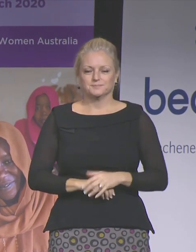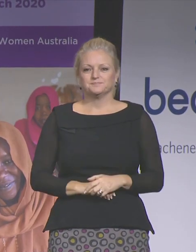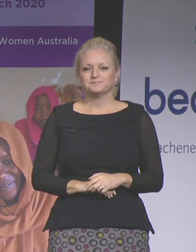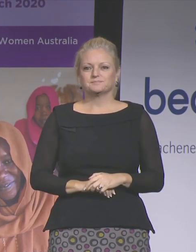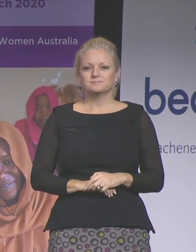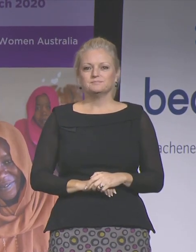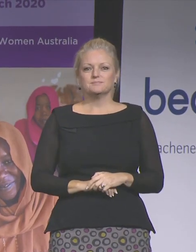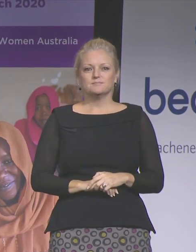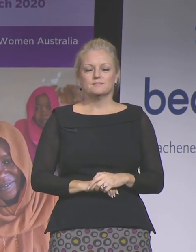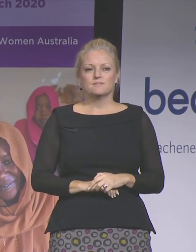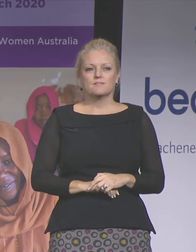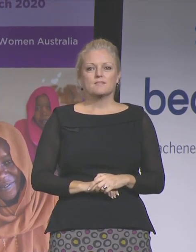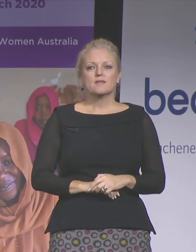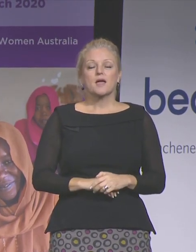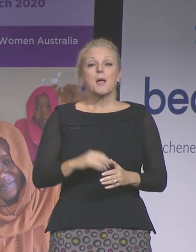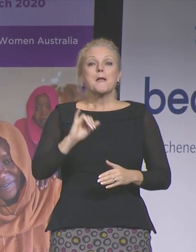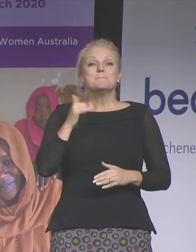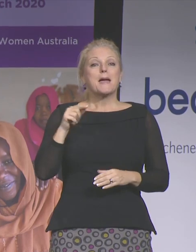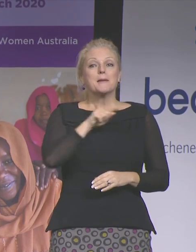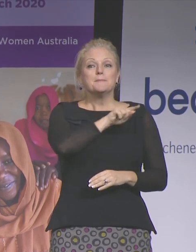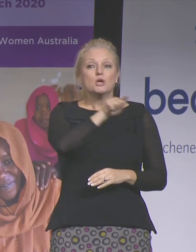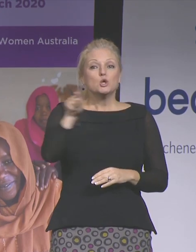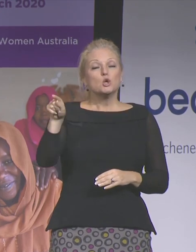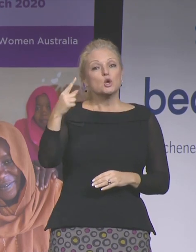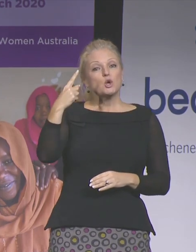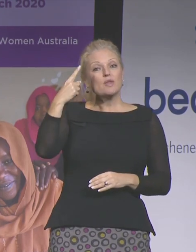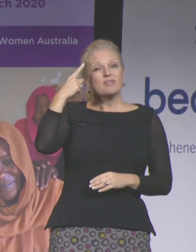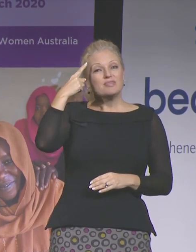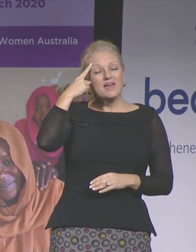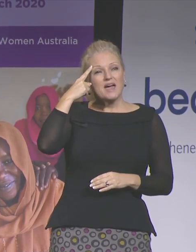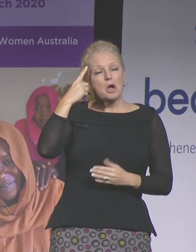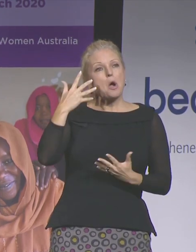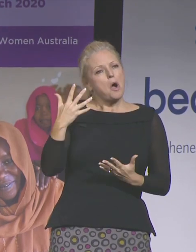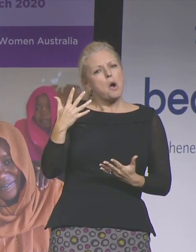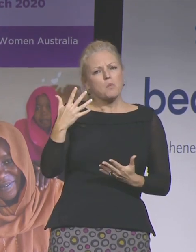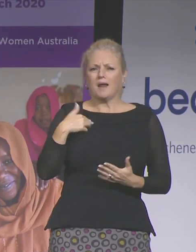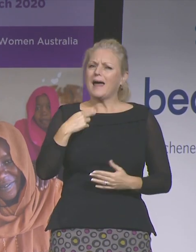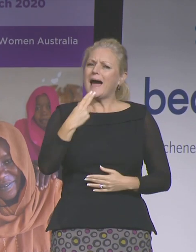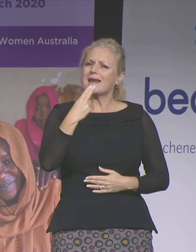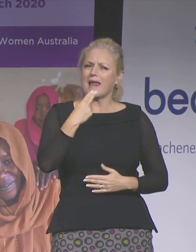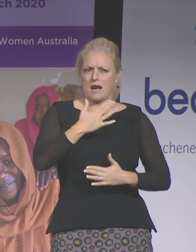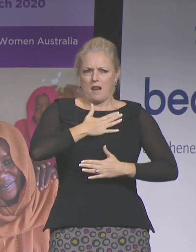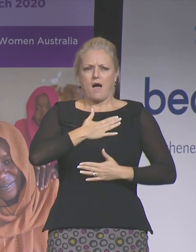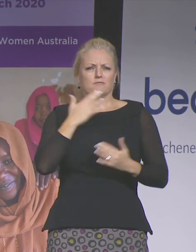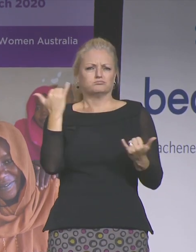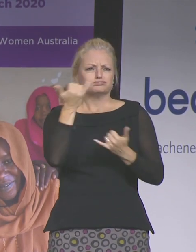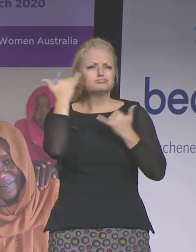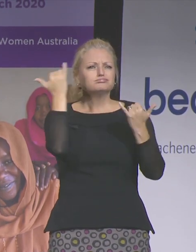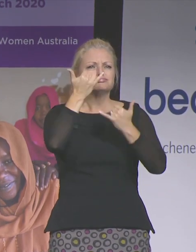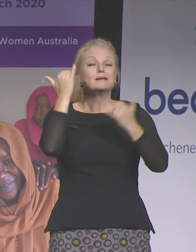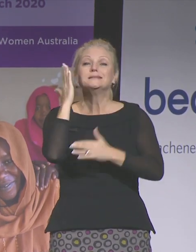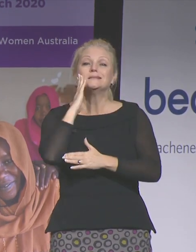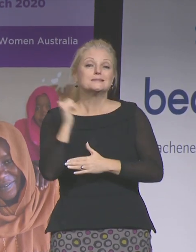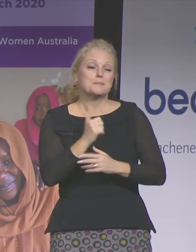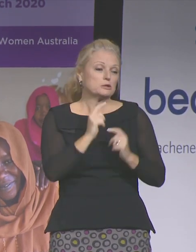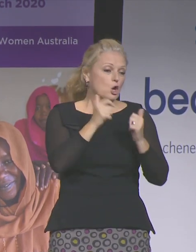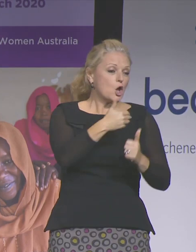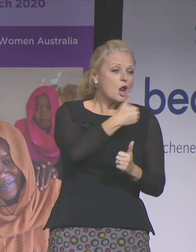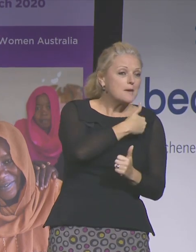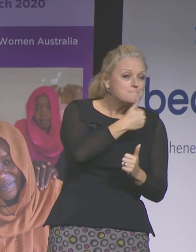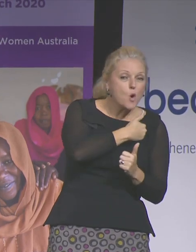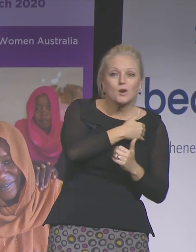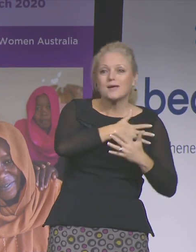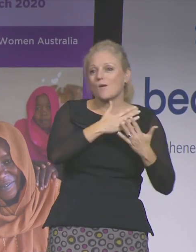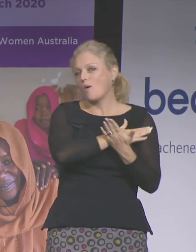Now some might surmise that that's because South Australians love to party whatever time of a day or night but I